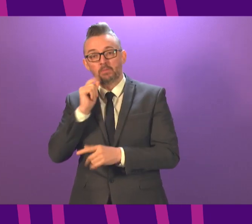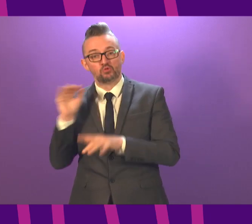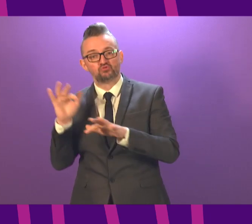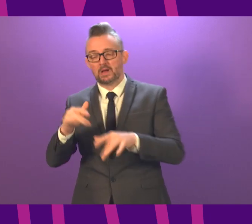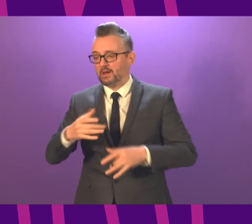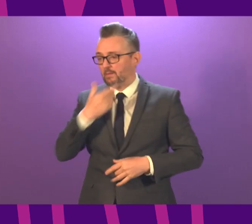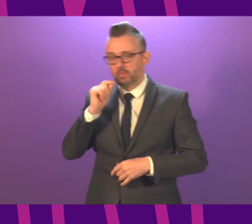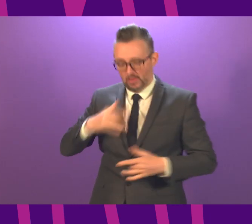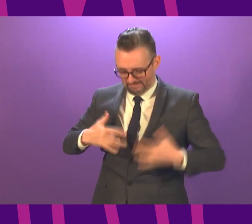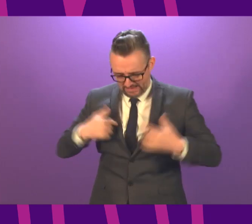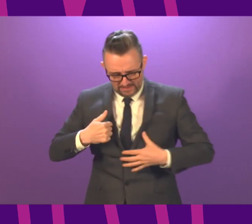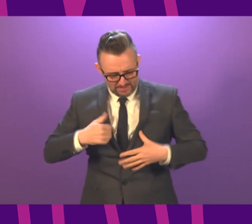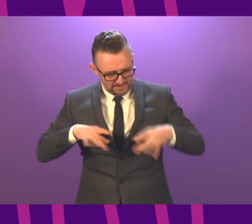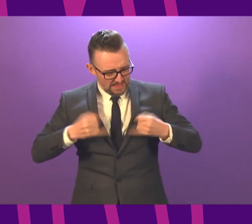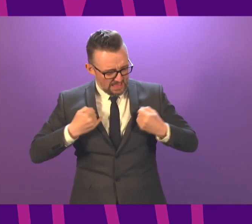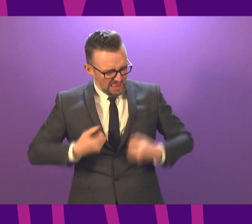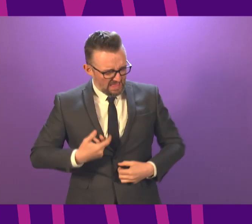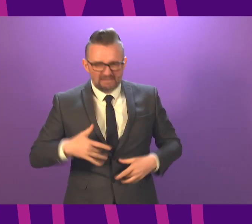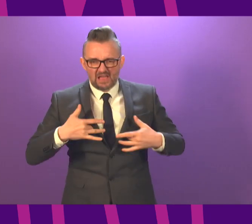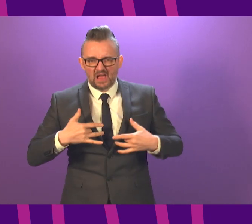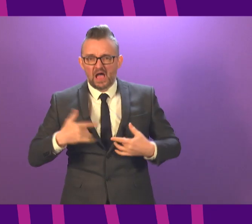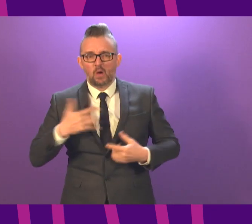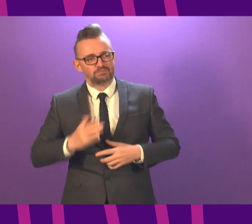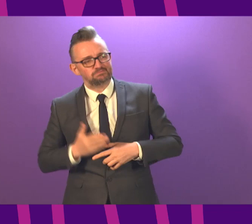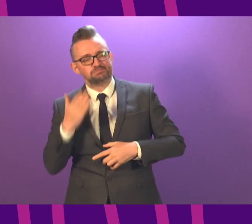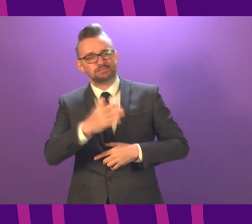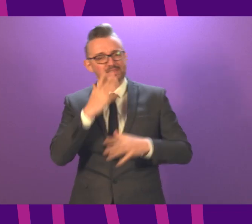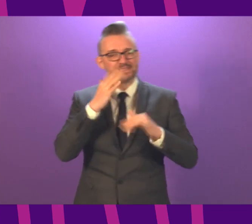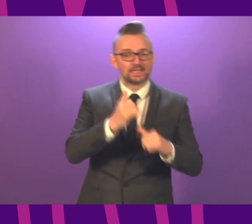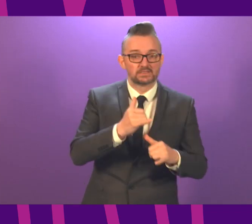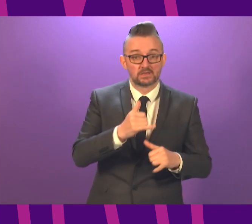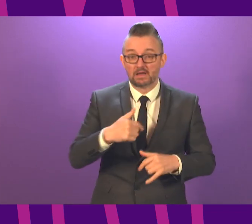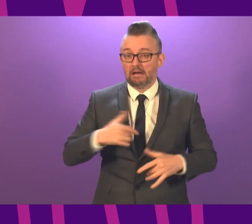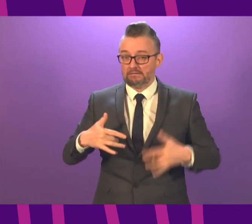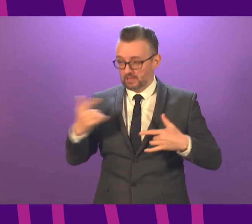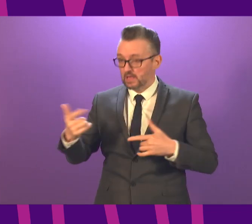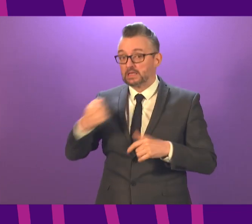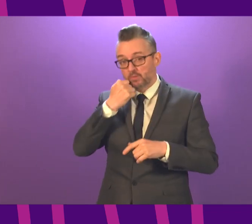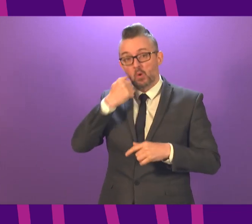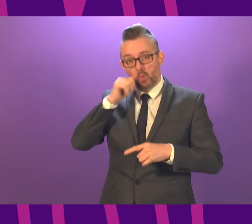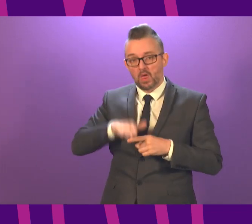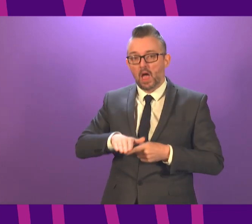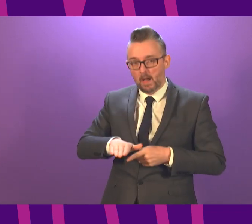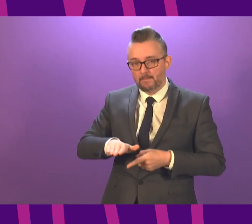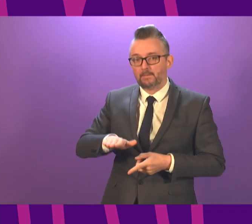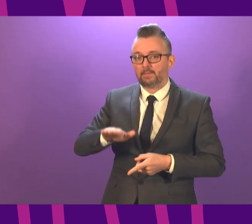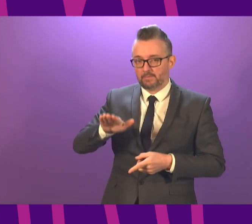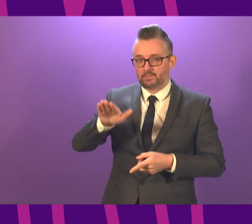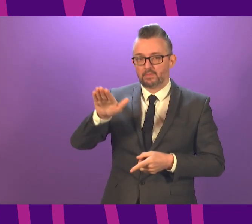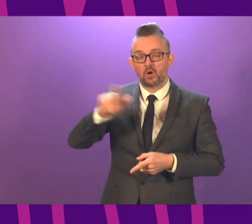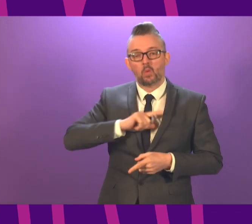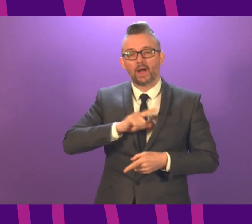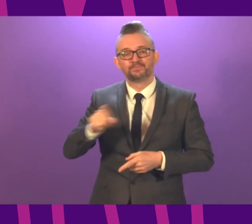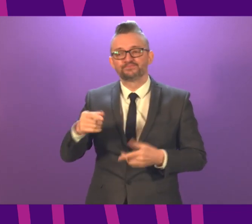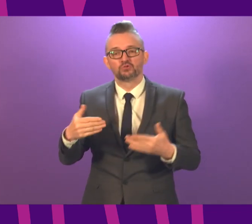who have symptoms coming forward for testing and we have seen and I think we will continue to see that number rise as, unfortunately, this